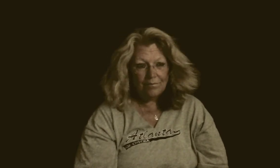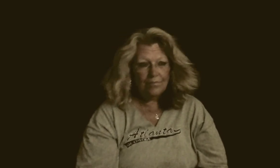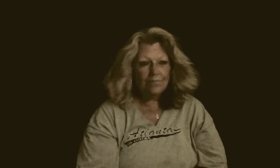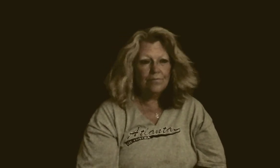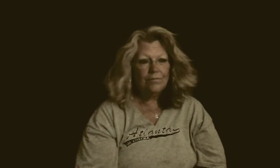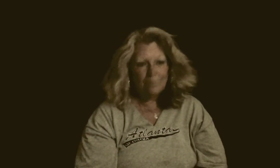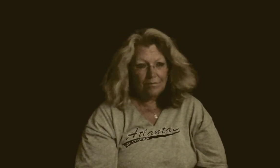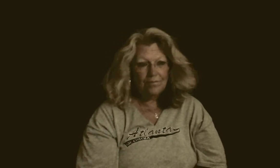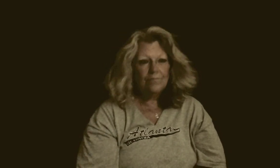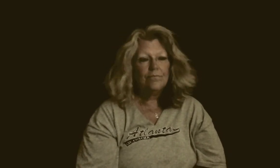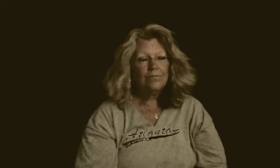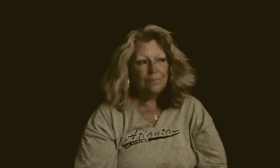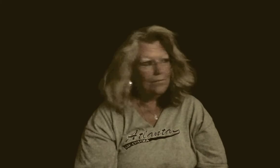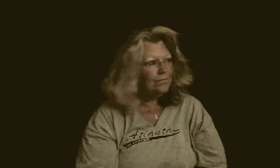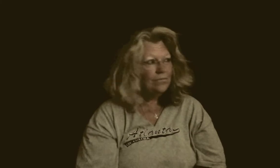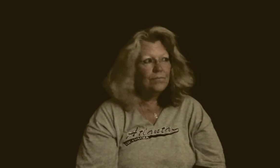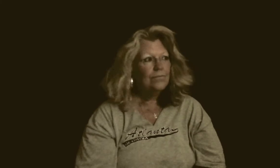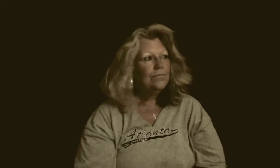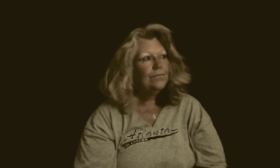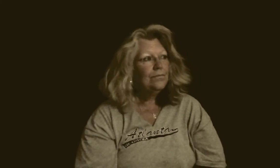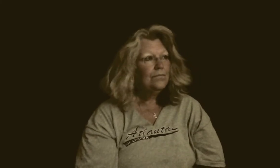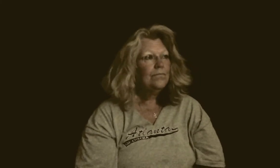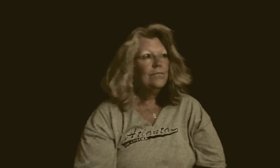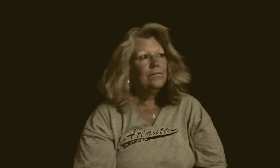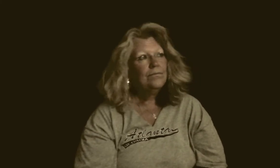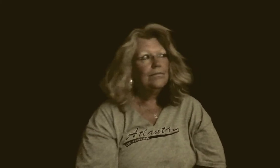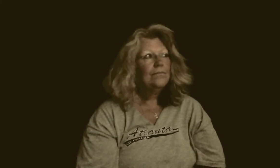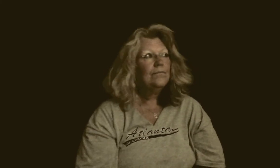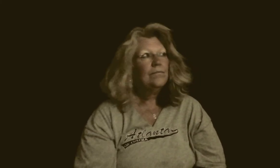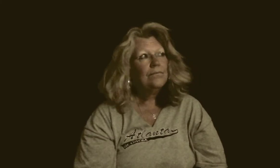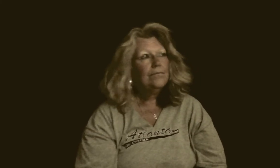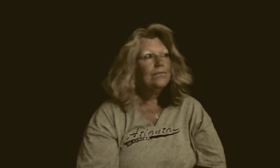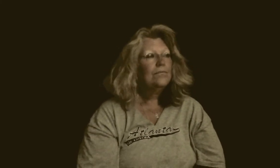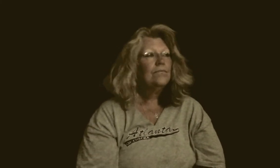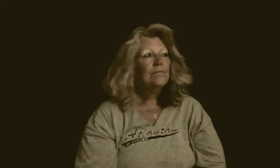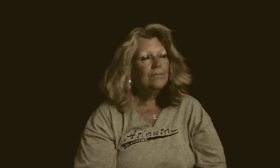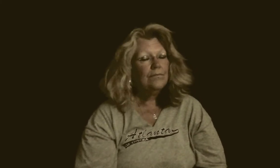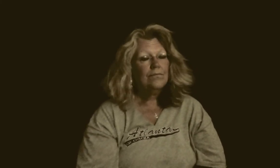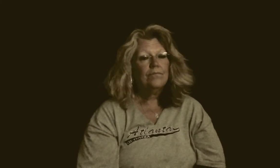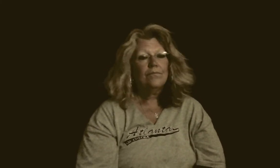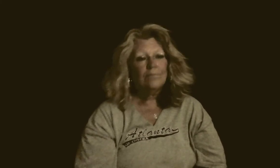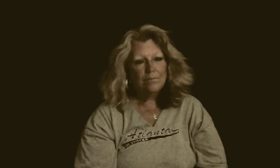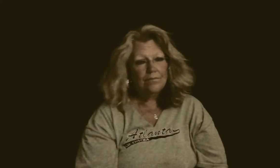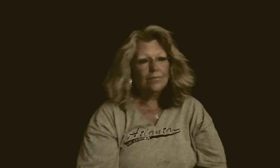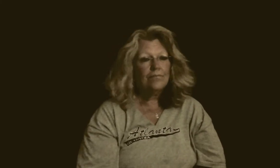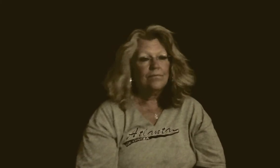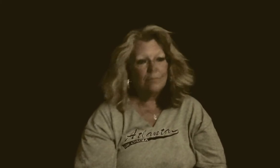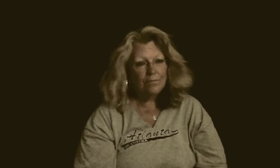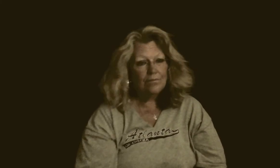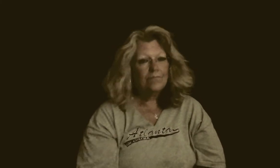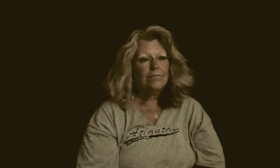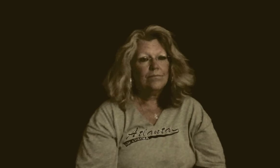Even When best the me too